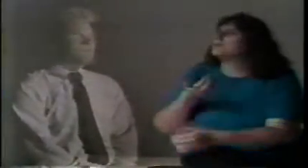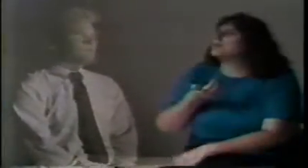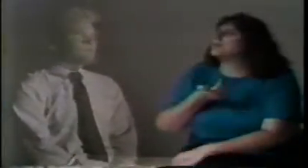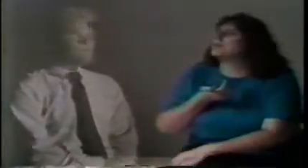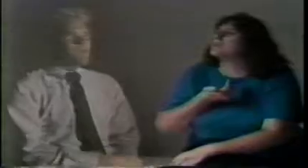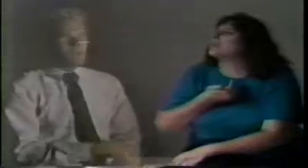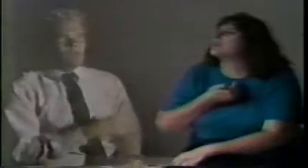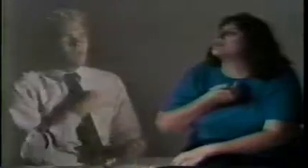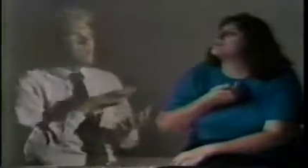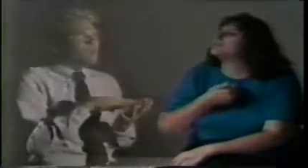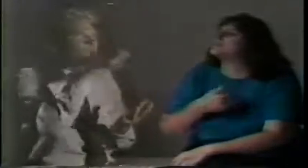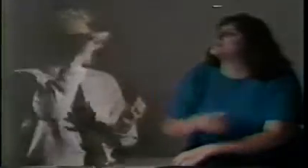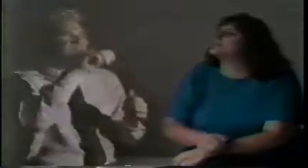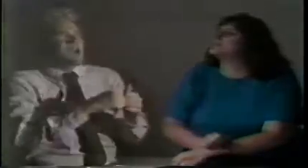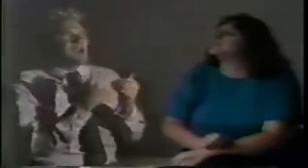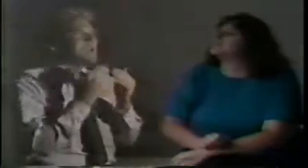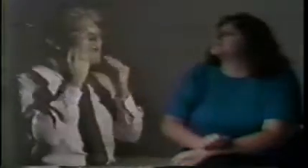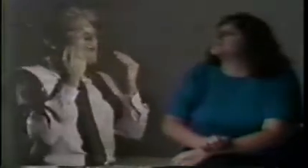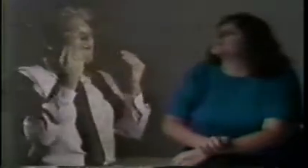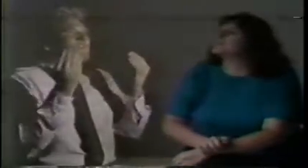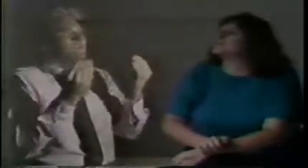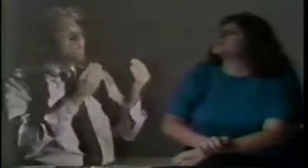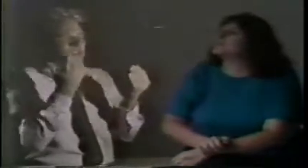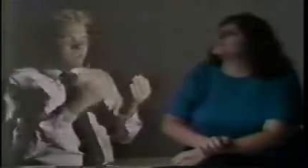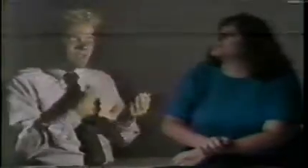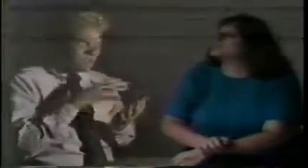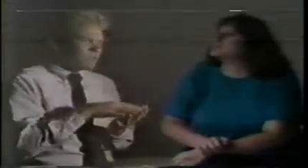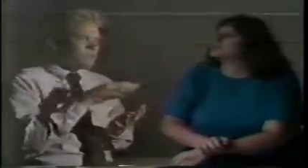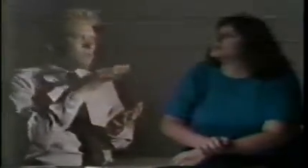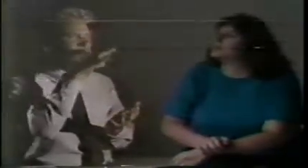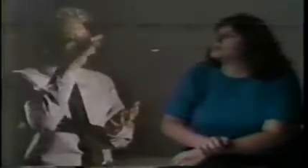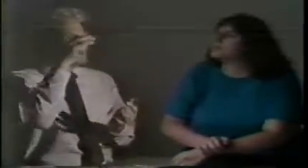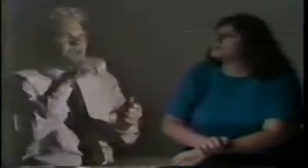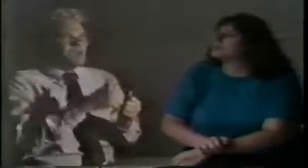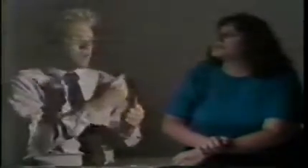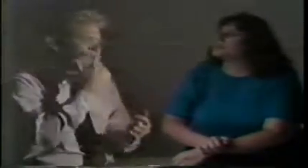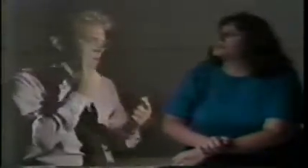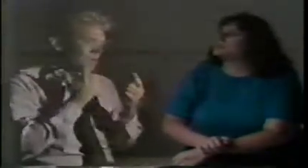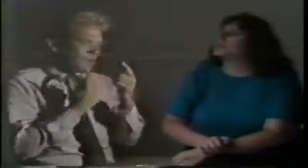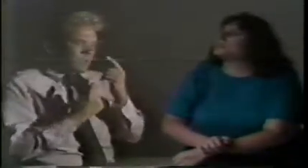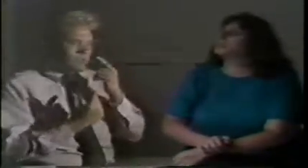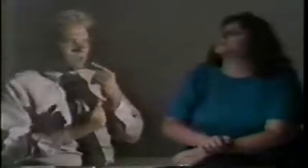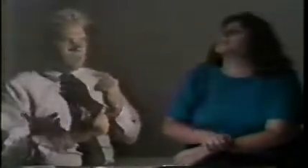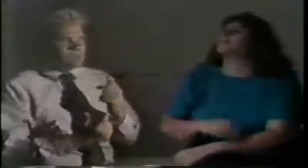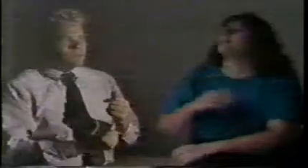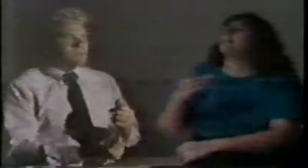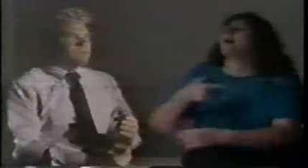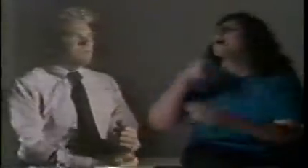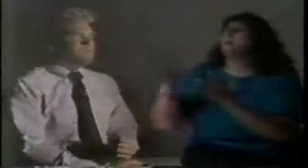I learned how to laugh and I learned how to cry. Well I